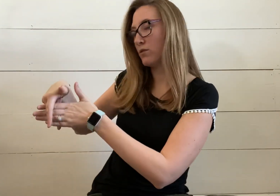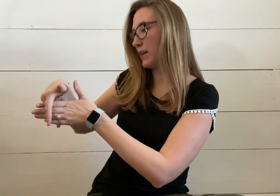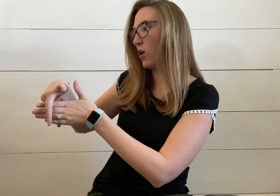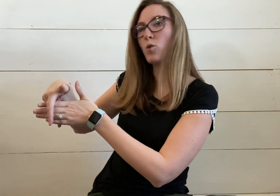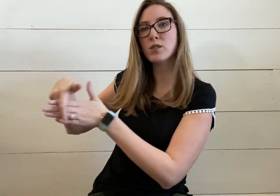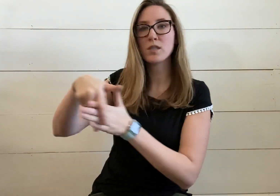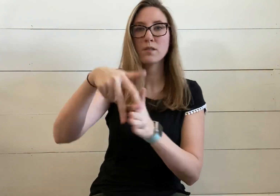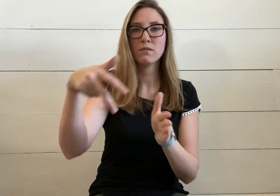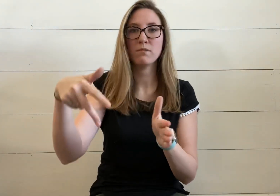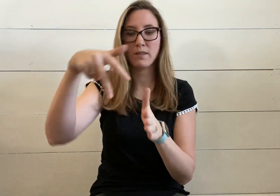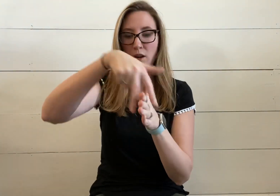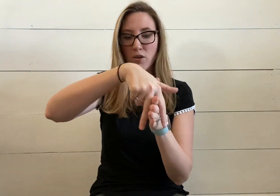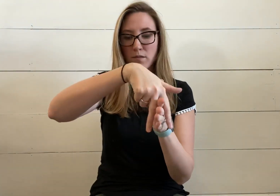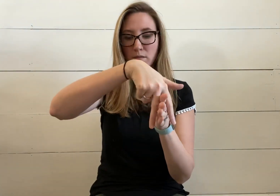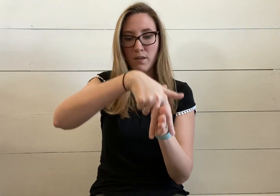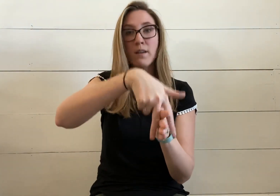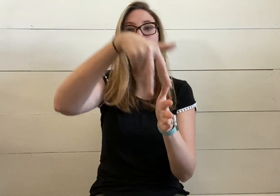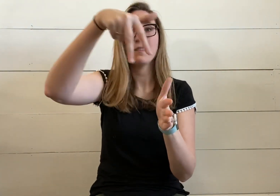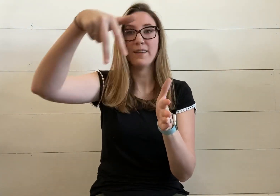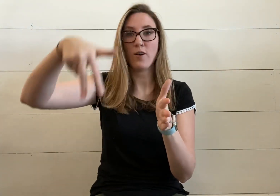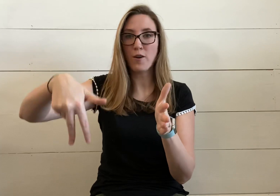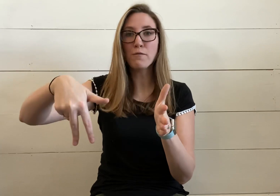so like a horse, get on, get off,